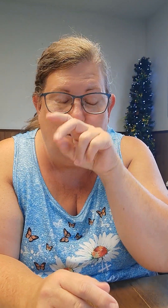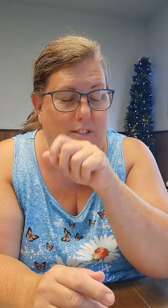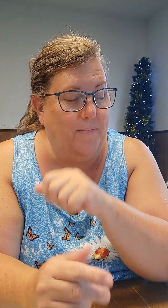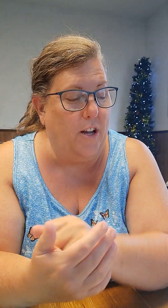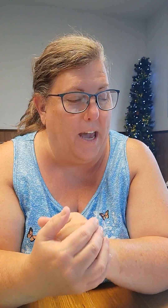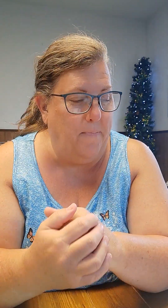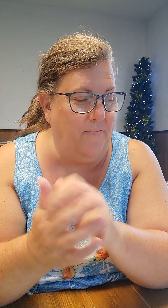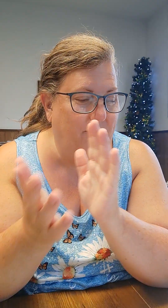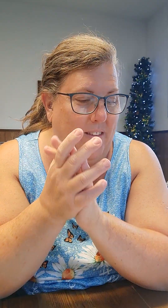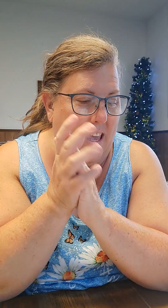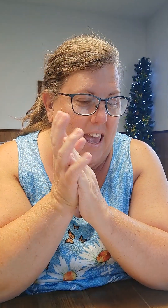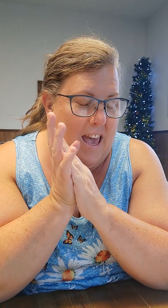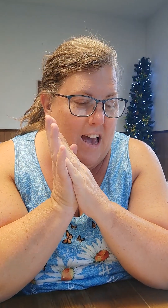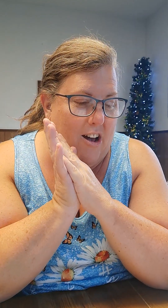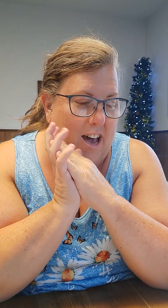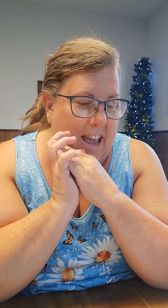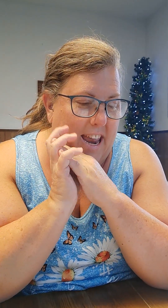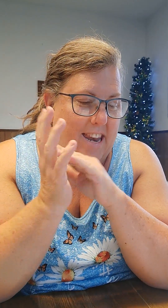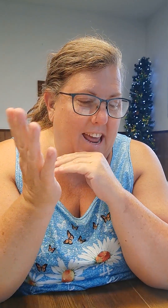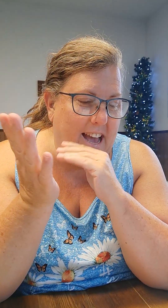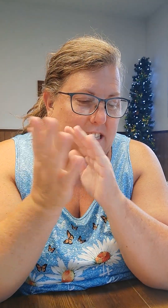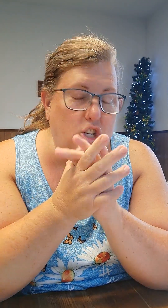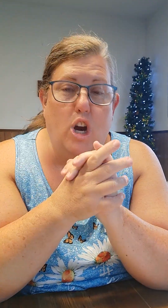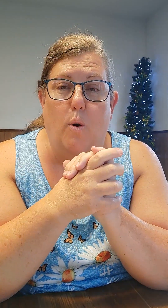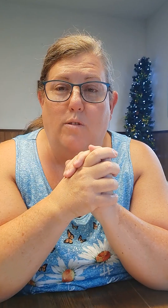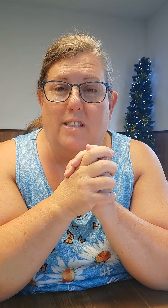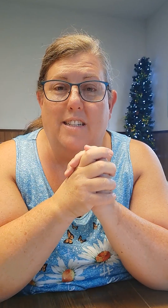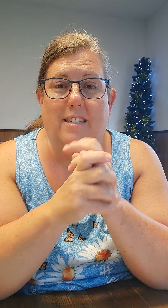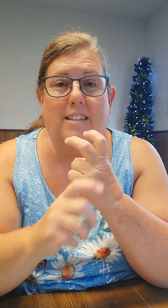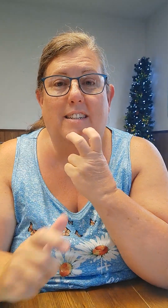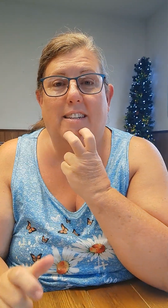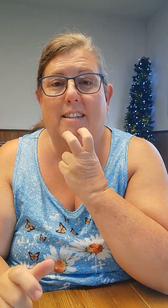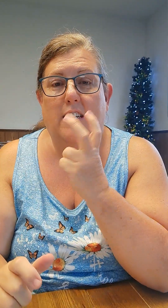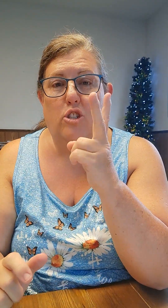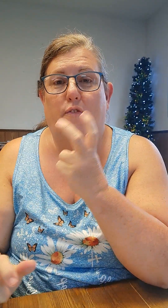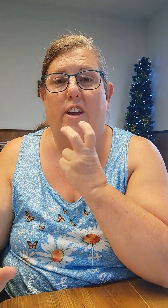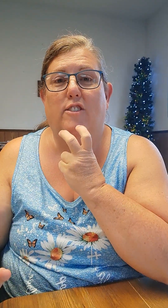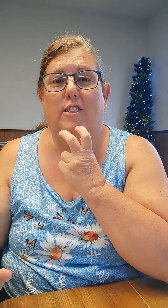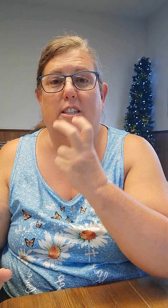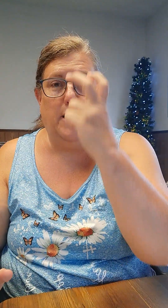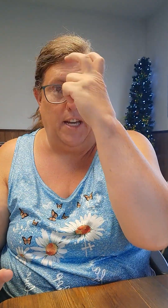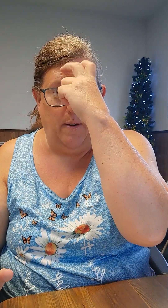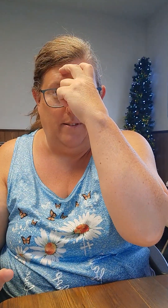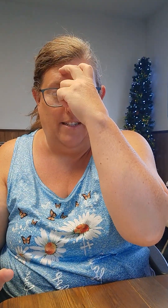Roach. Okay. All right. And next. Goat. Two fingers. Goat.